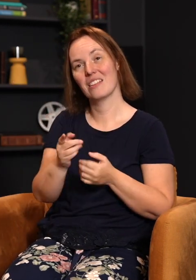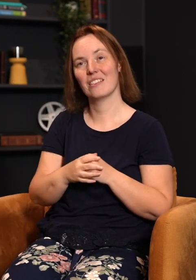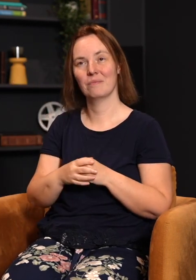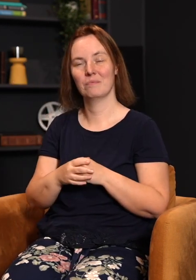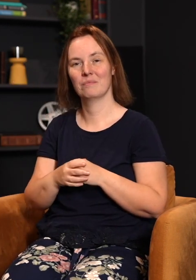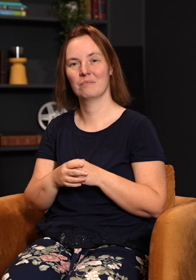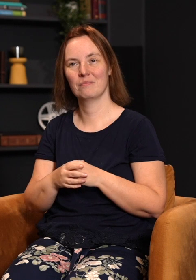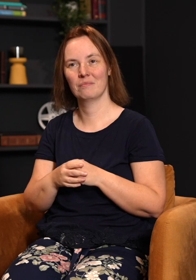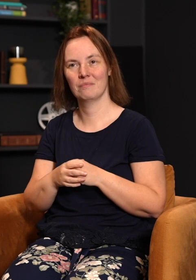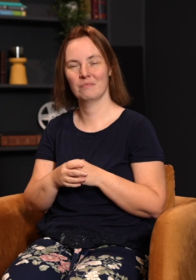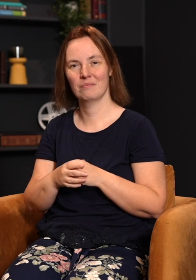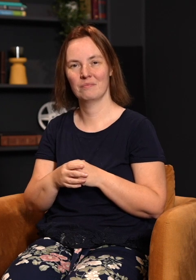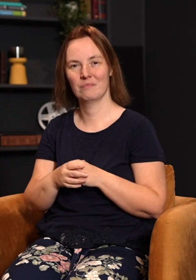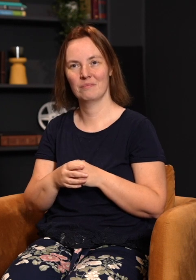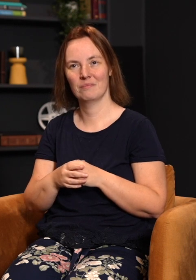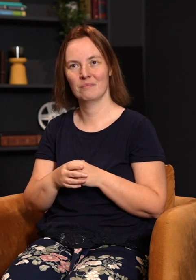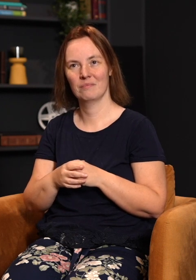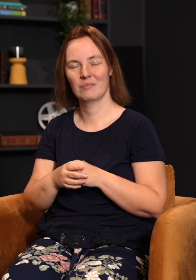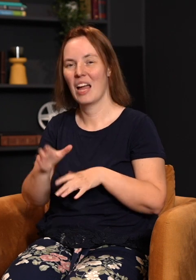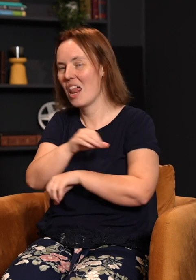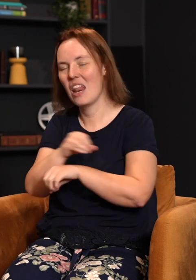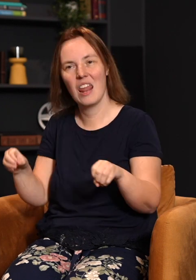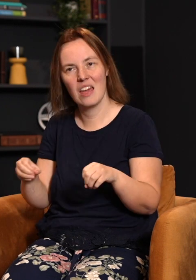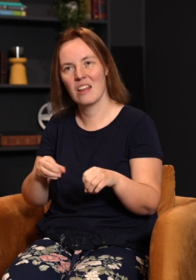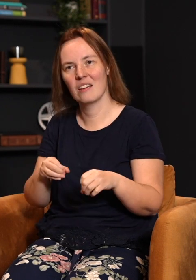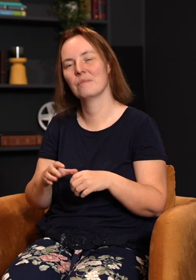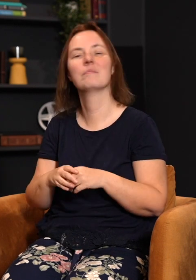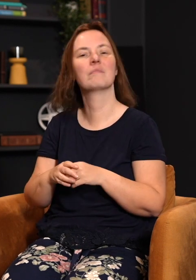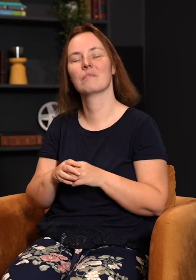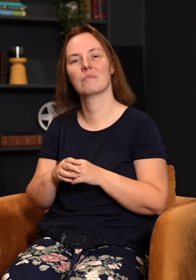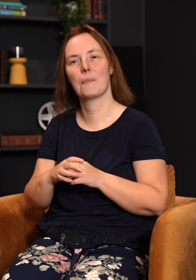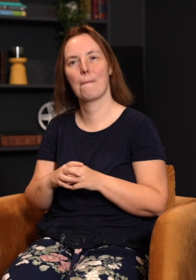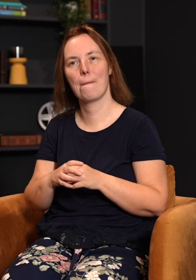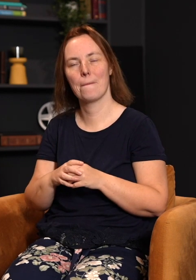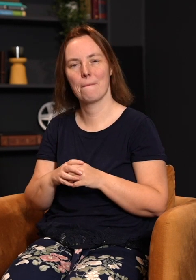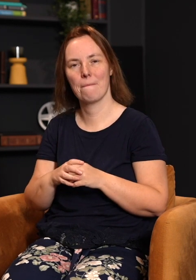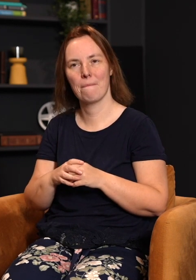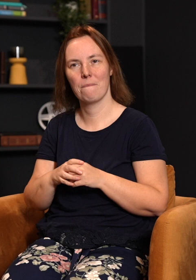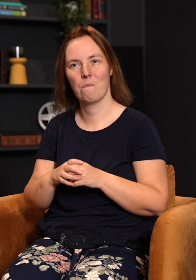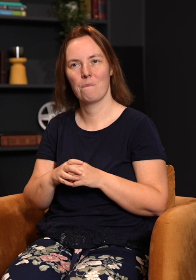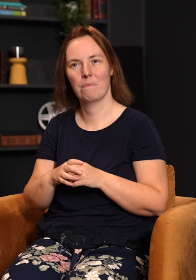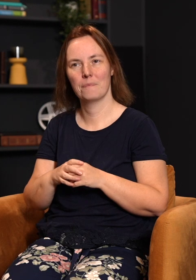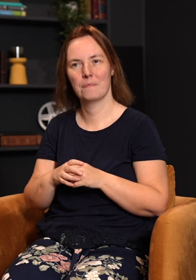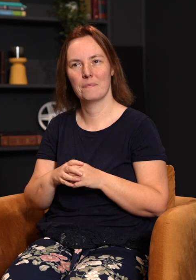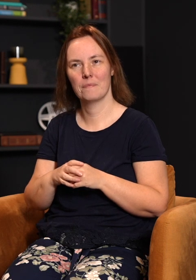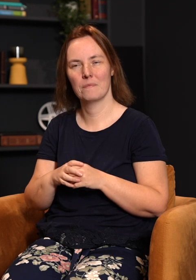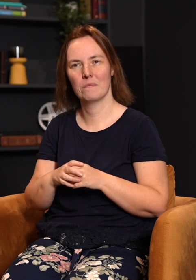none of the rulers of this world knew this wisdom. If they had known it, they would not have crucified the